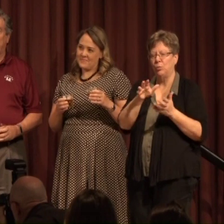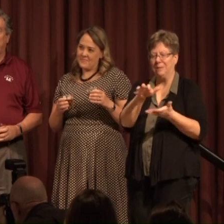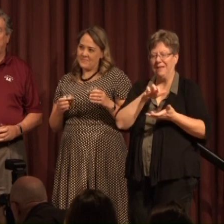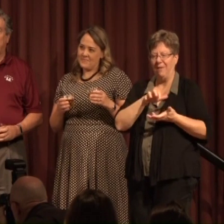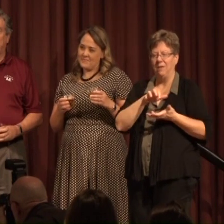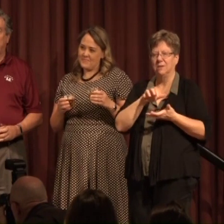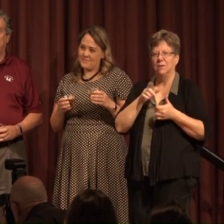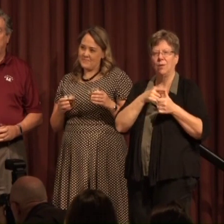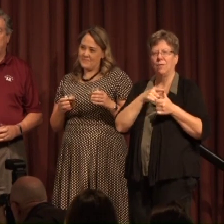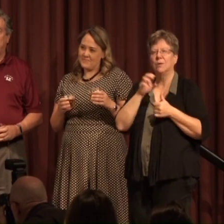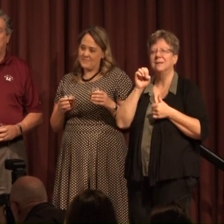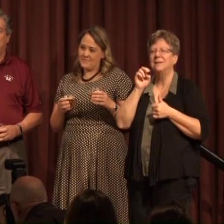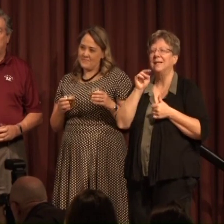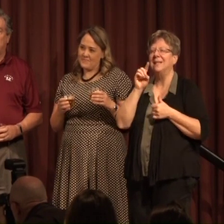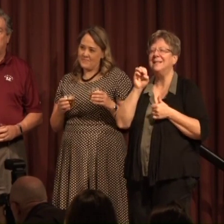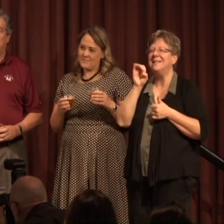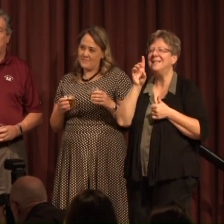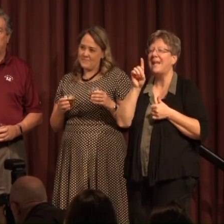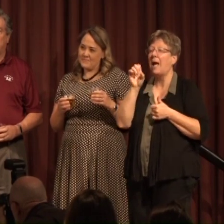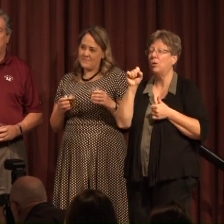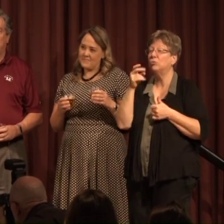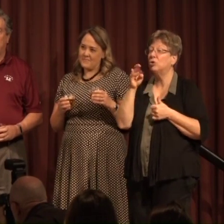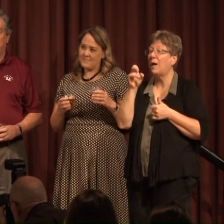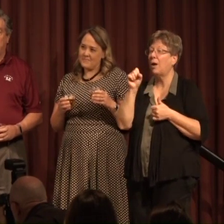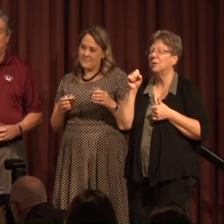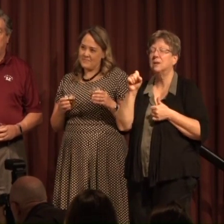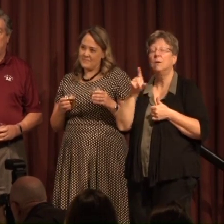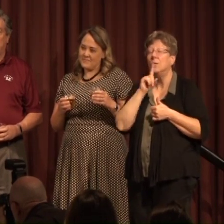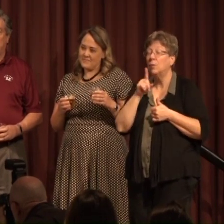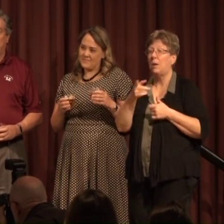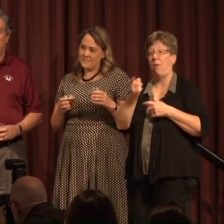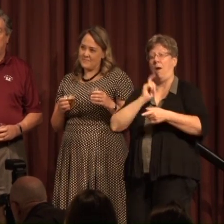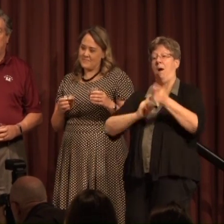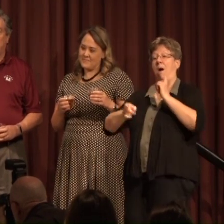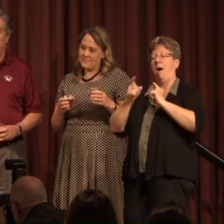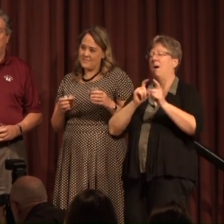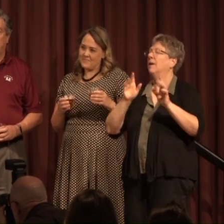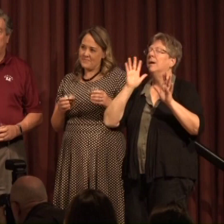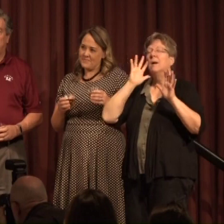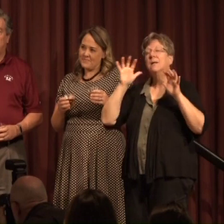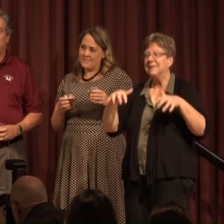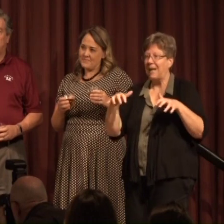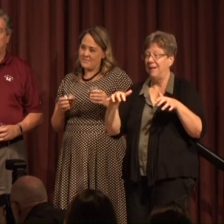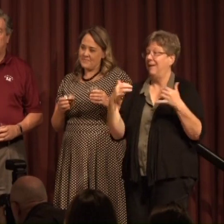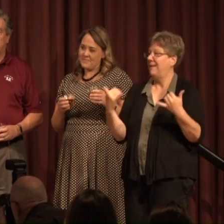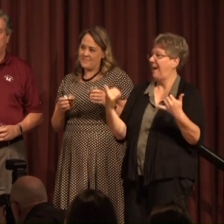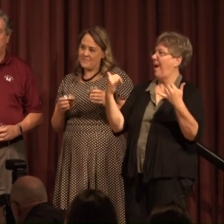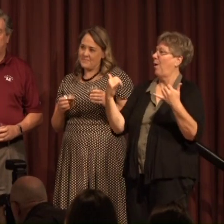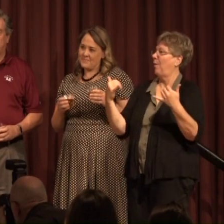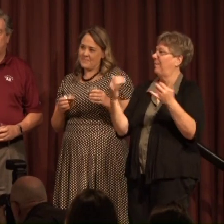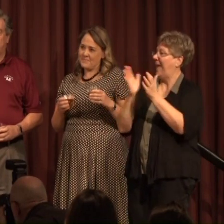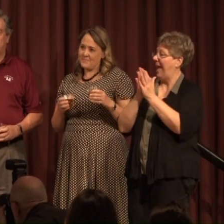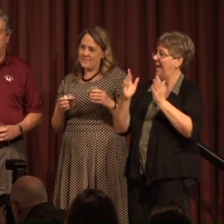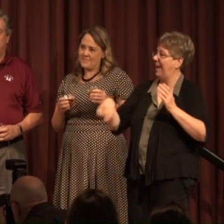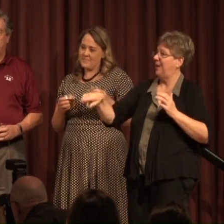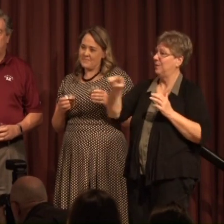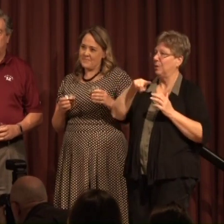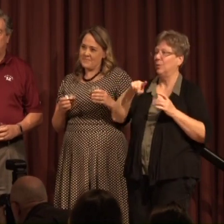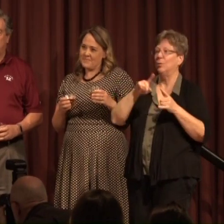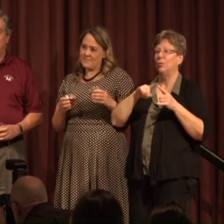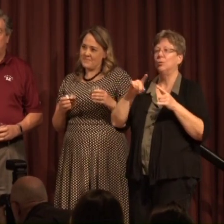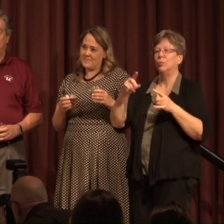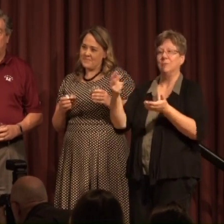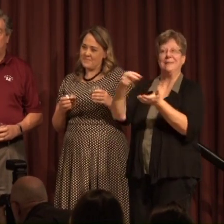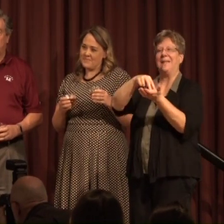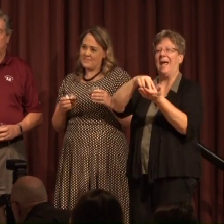our first endowed shares In a couple of colleges It's stunning So I call on you now To